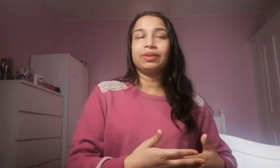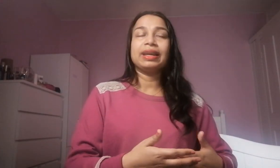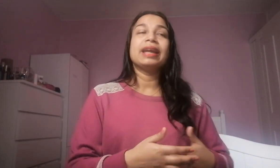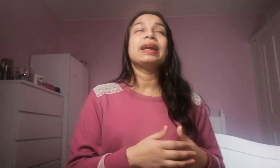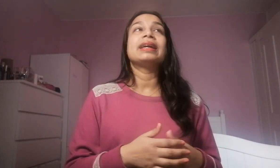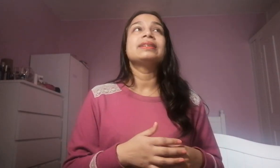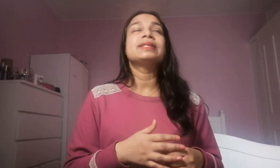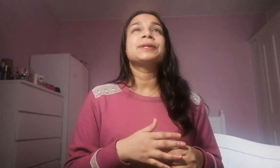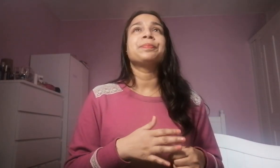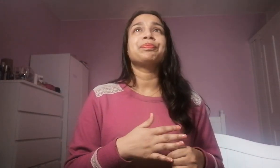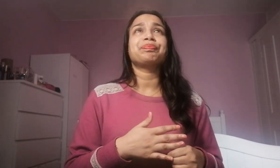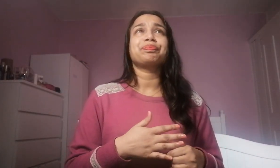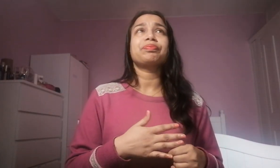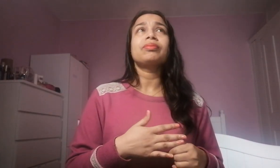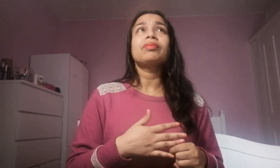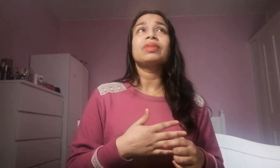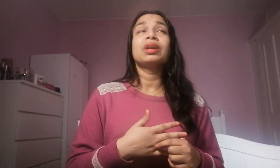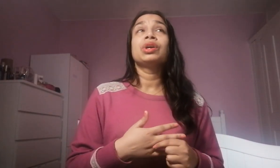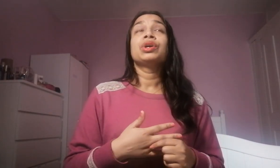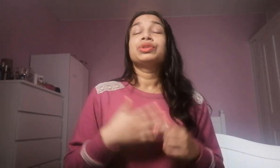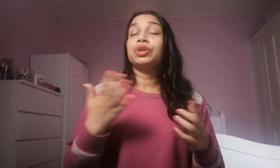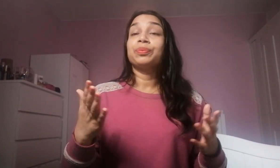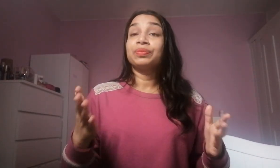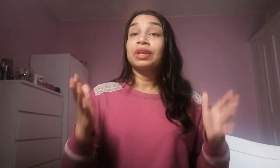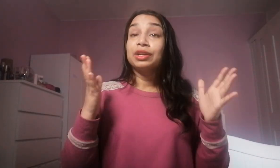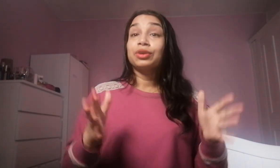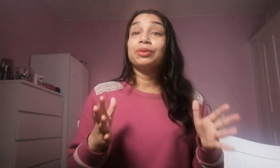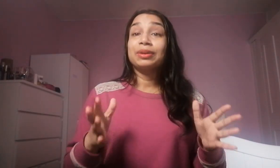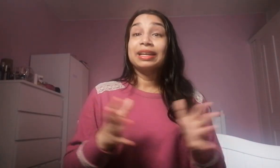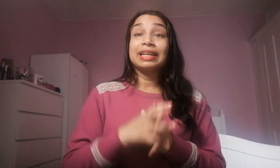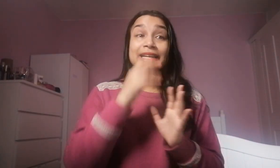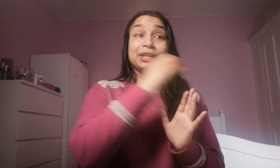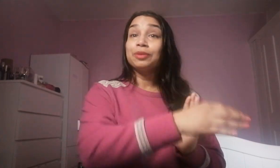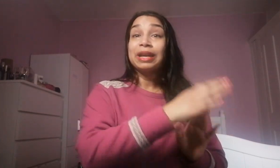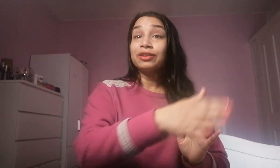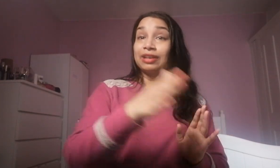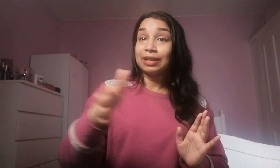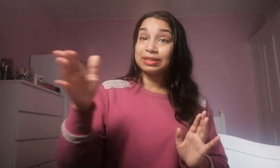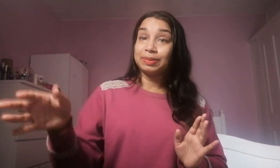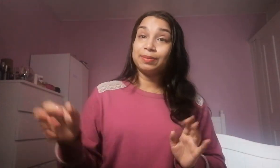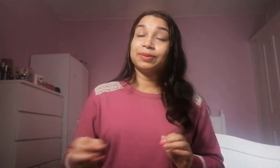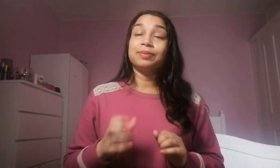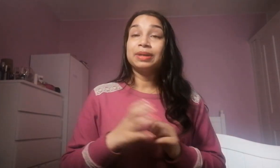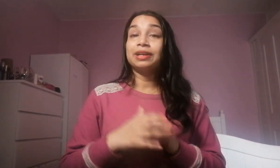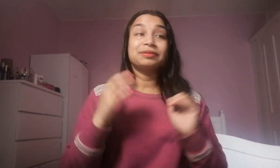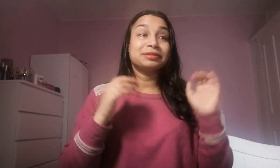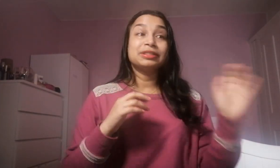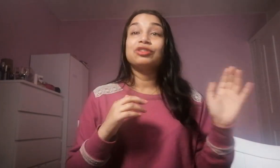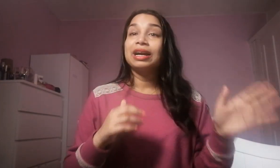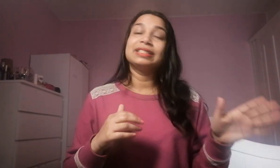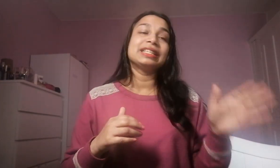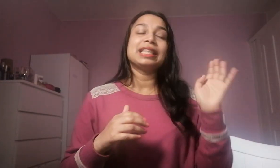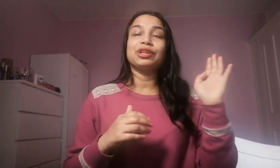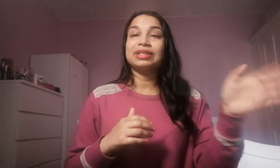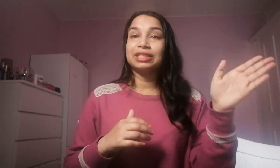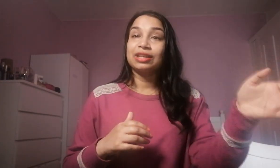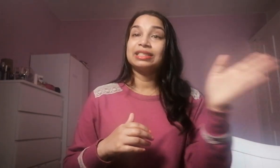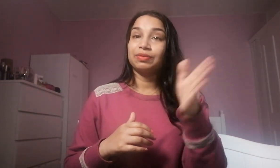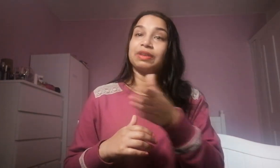okay and um so so you may not like these people but try to see that you can learn something